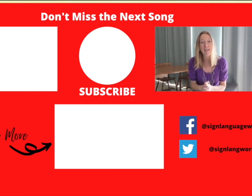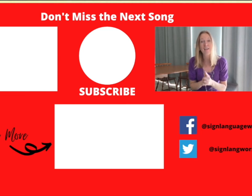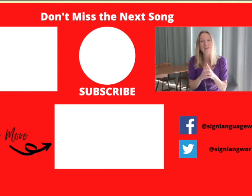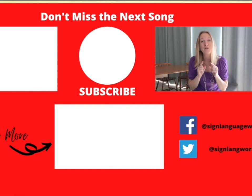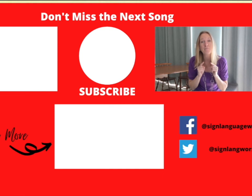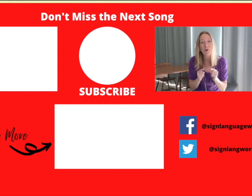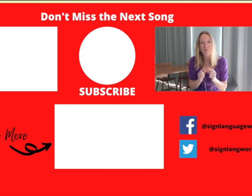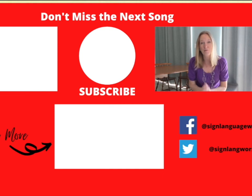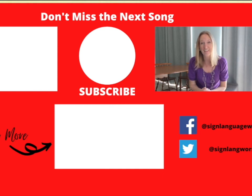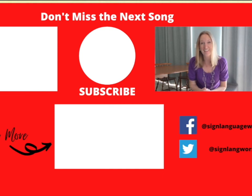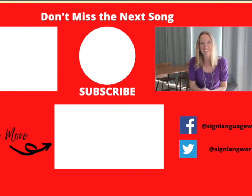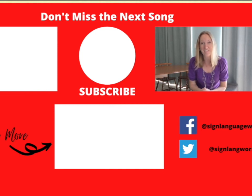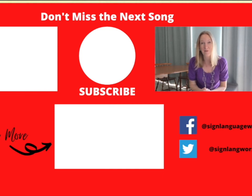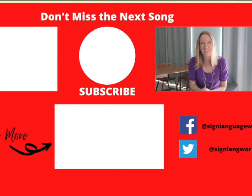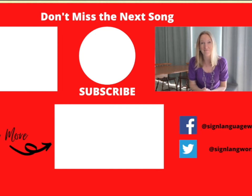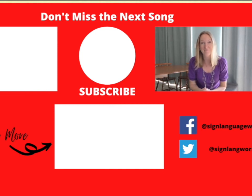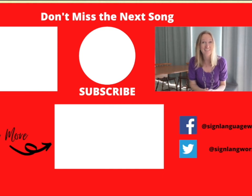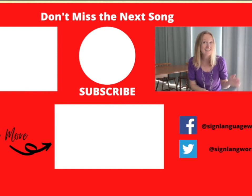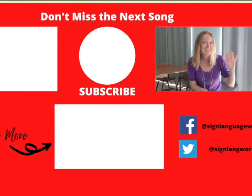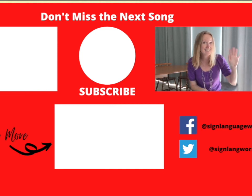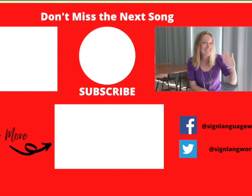you're both more likely to stick with it. See you later.